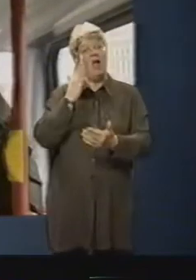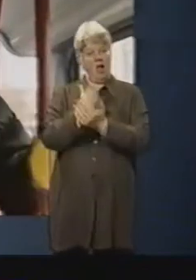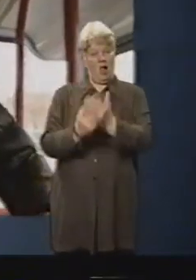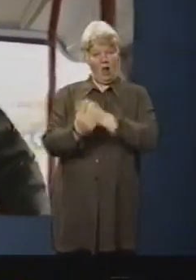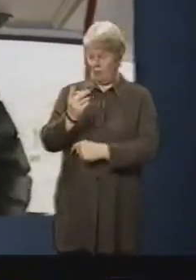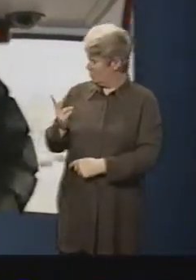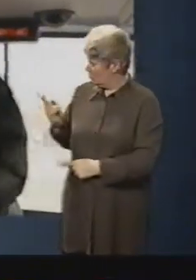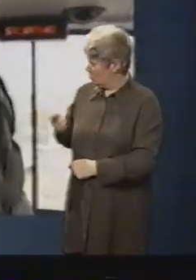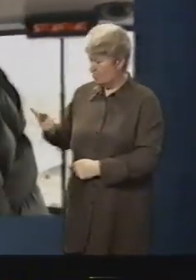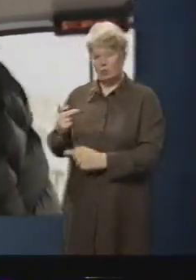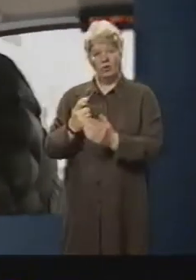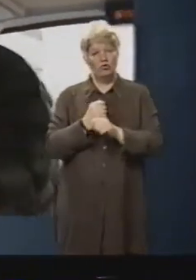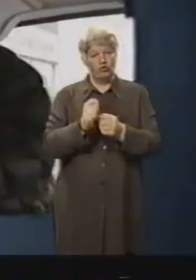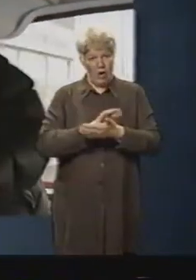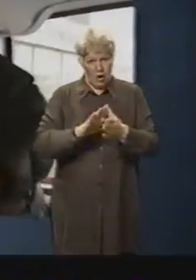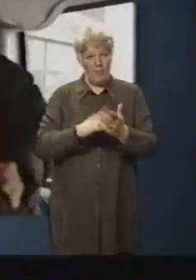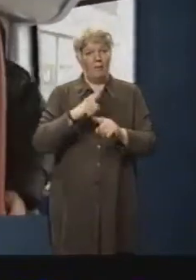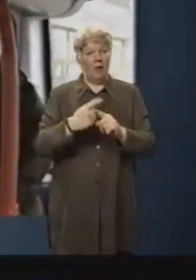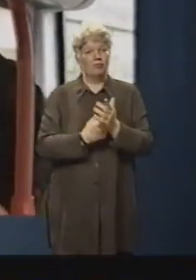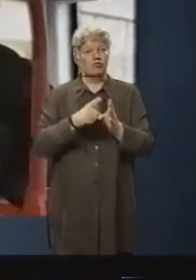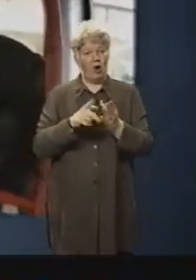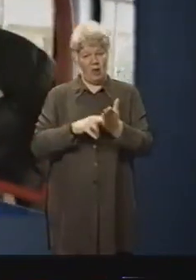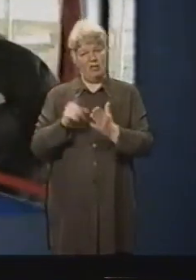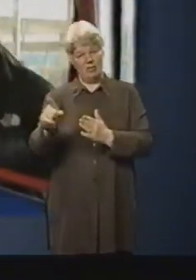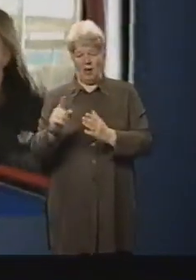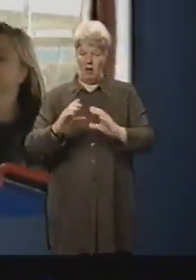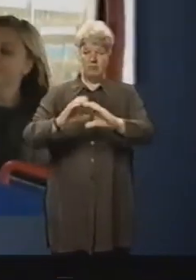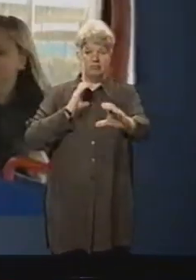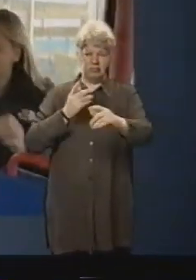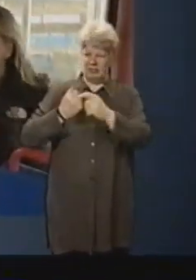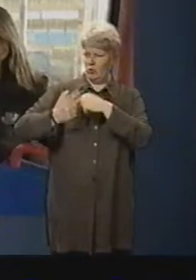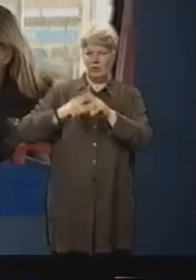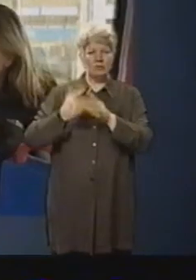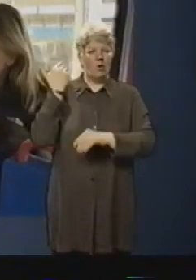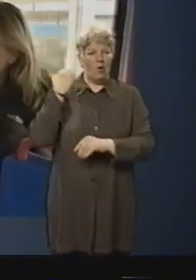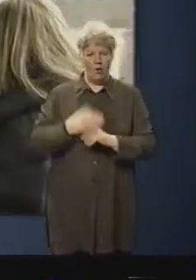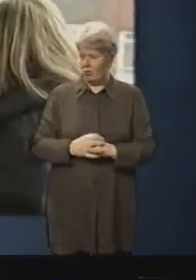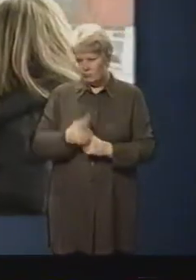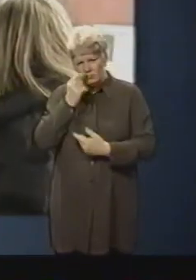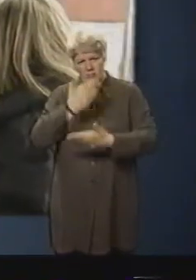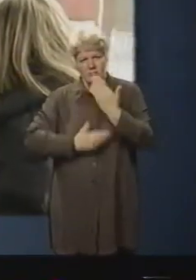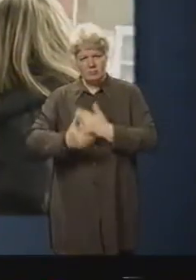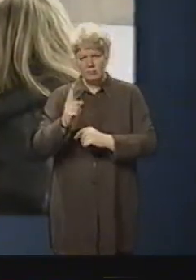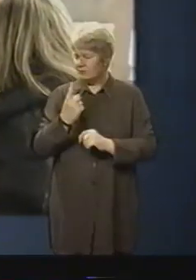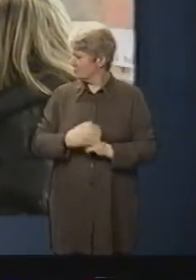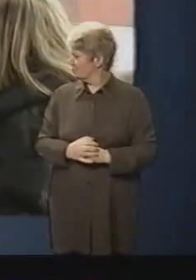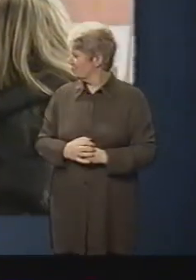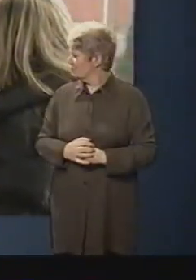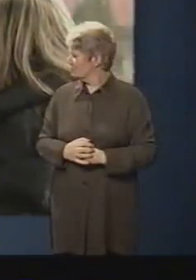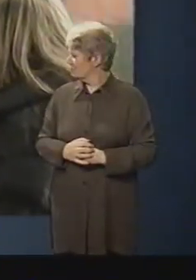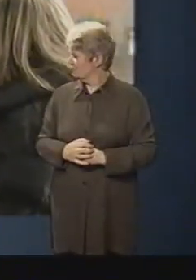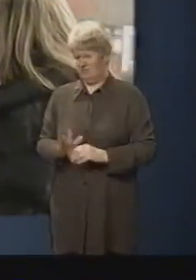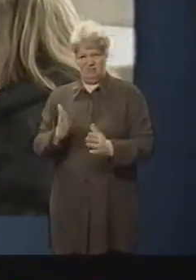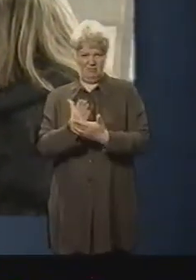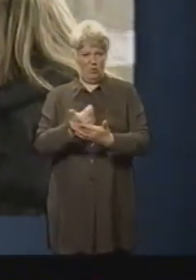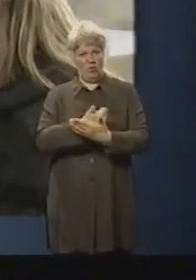to Graham and Ryan when they were at the front of a bus five years ago. So tell me what happened to you. Well, it was just like a normal day